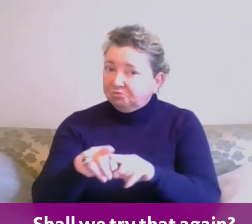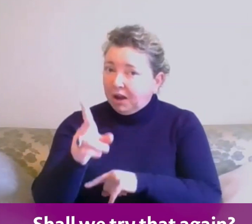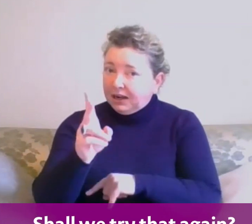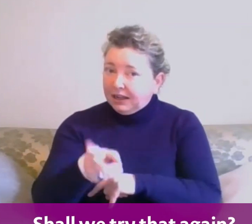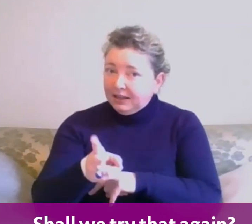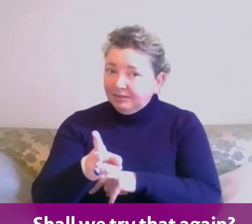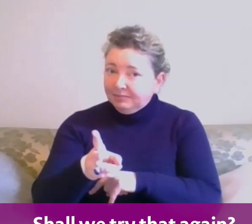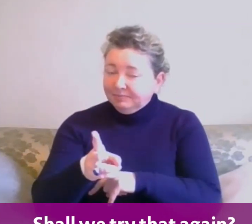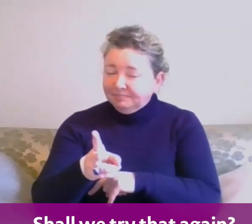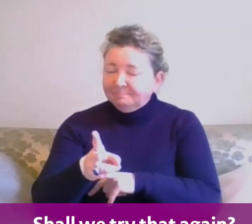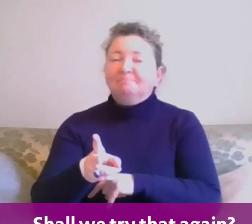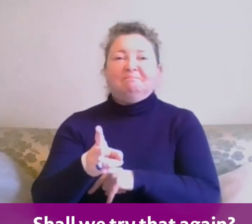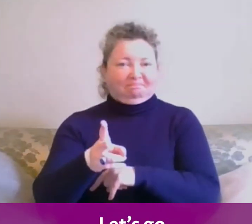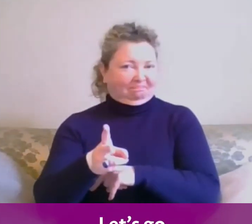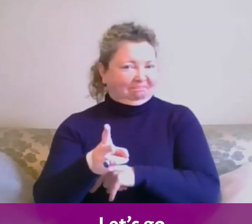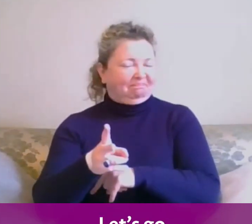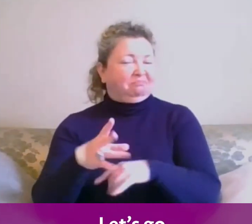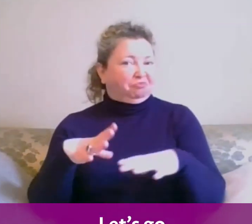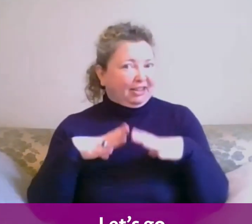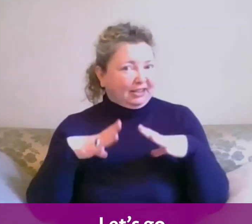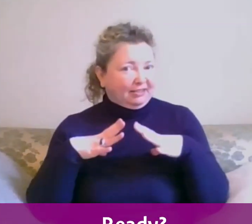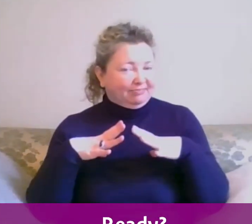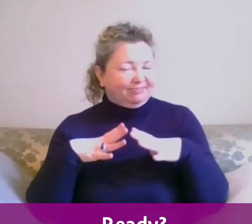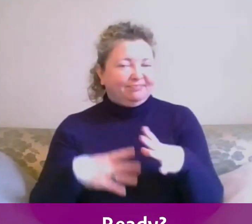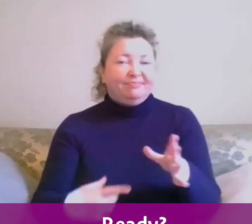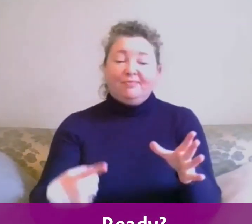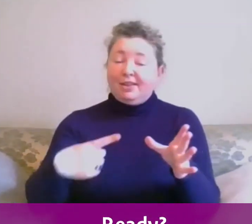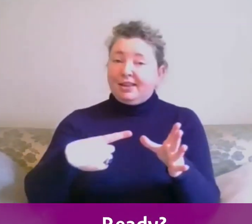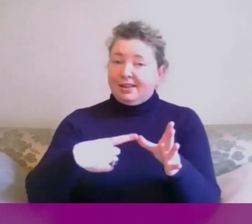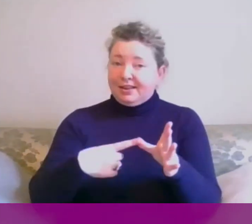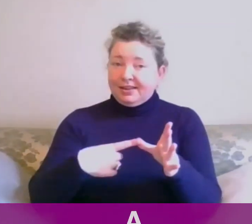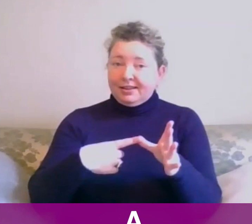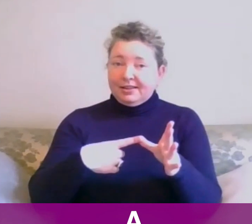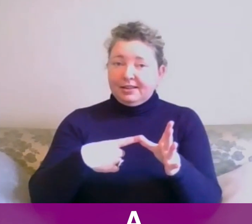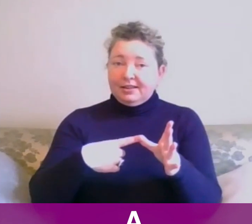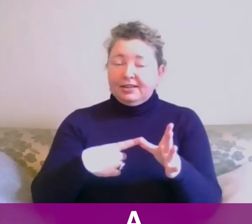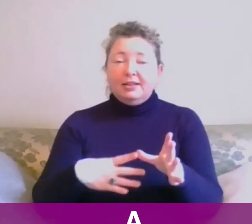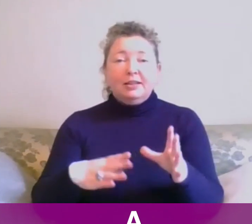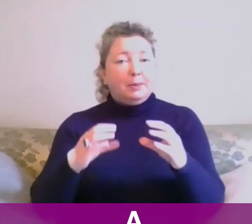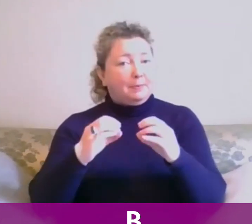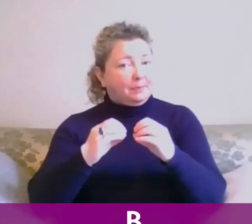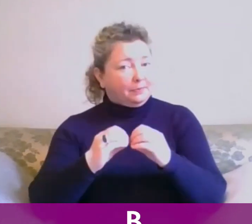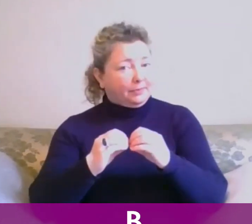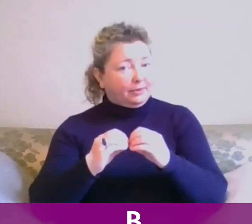Will we try that again? Let's go. Ready? A, B,